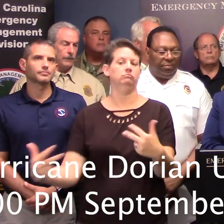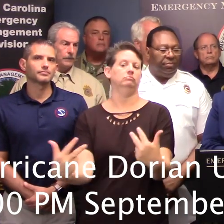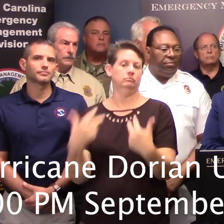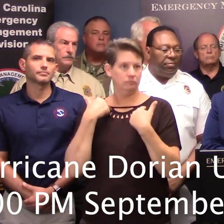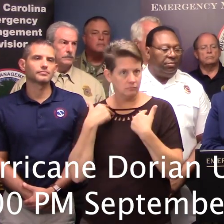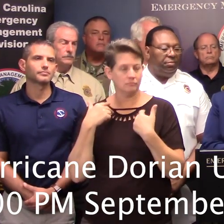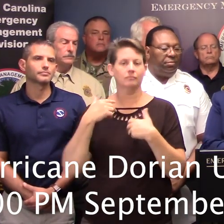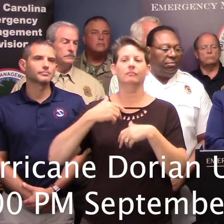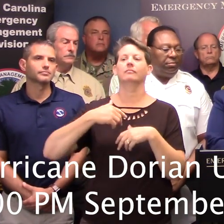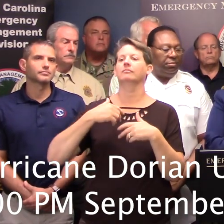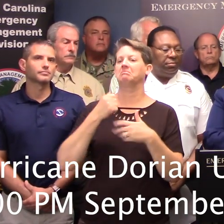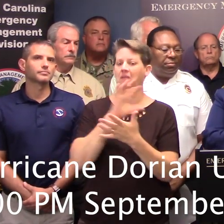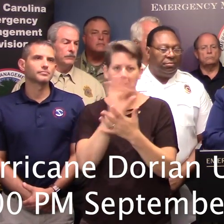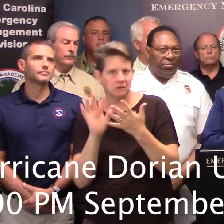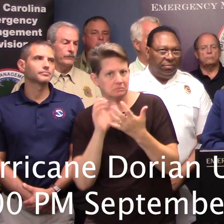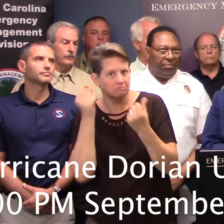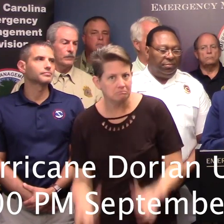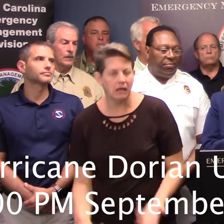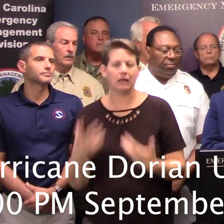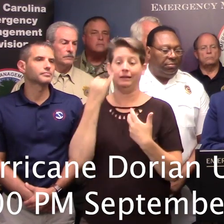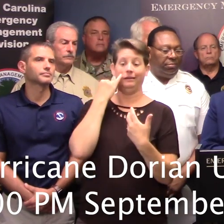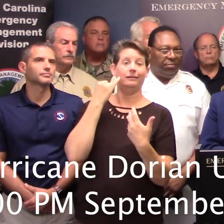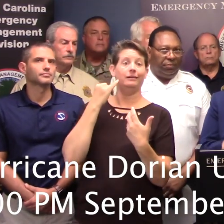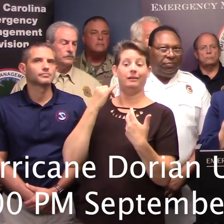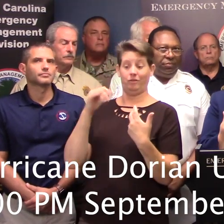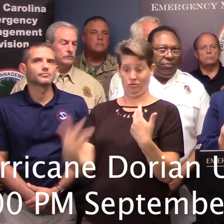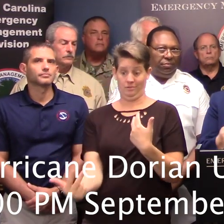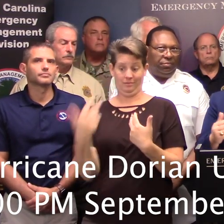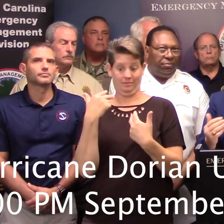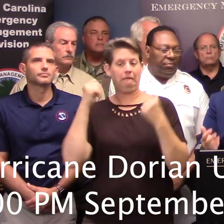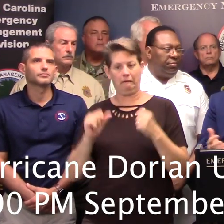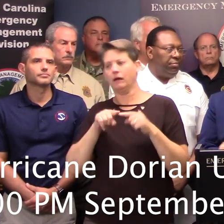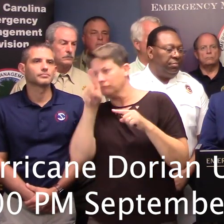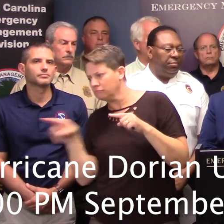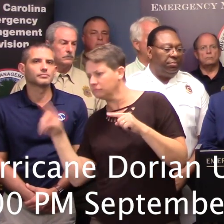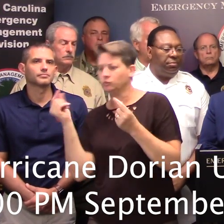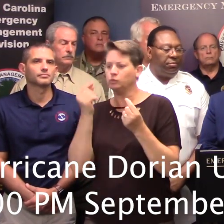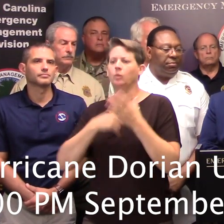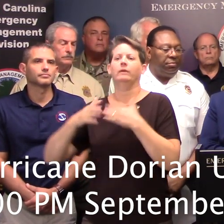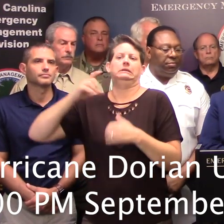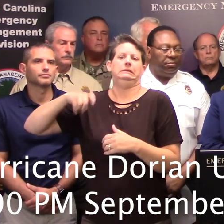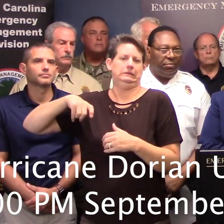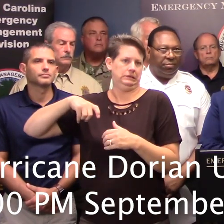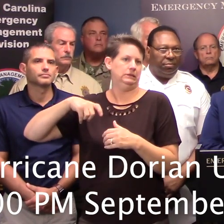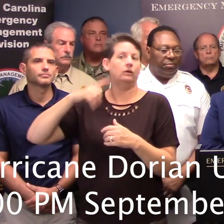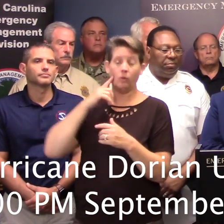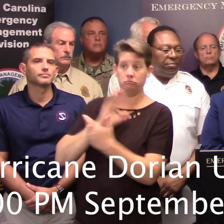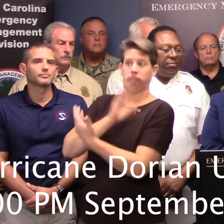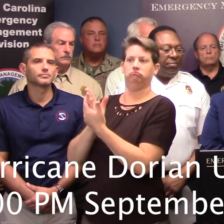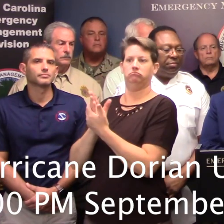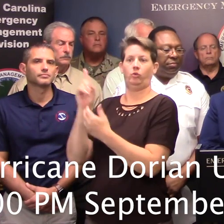the evacuation route. And if you're on the reverse side, ample opportunities to get off and do whatever business or final destination